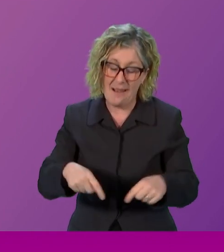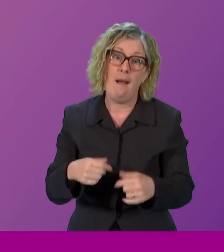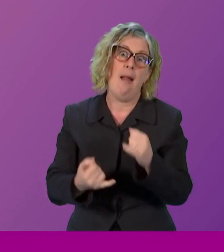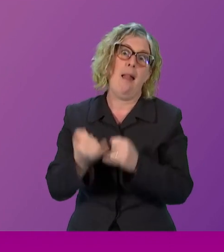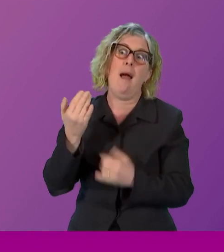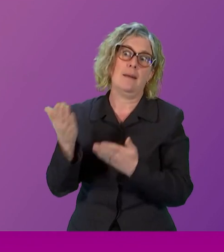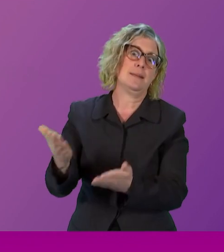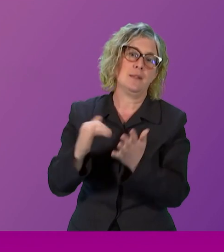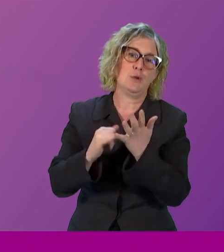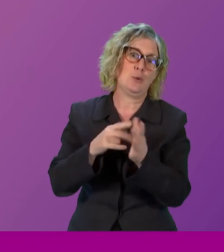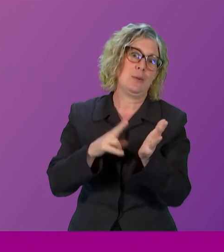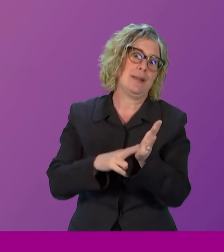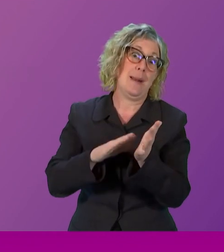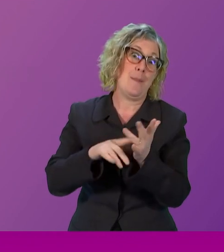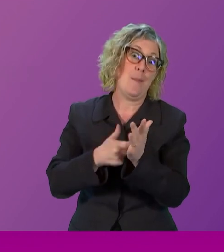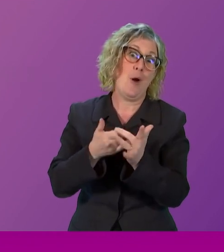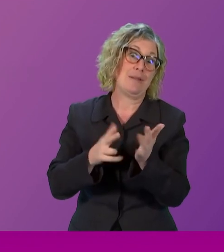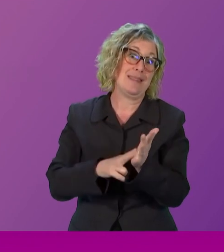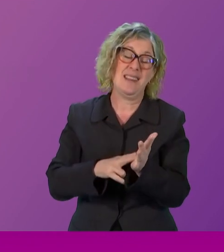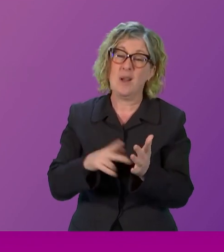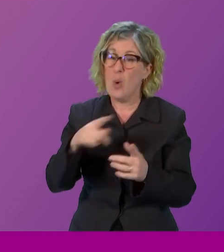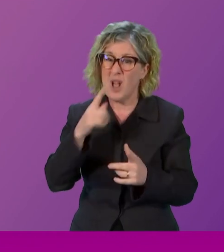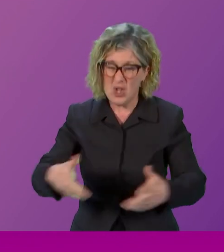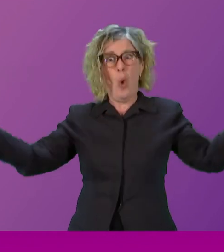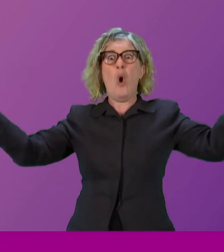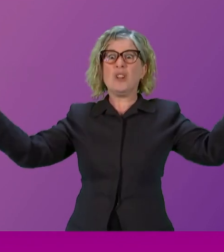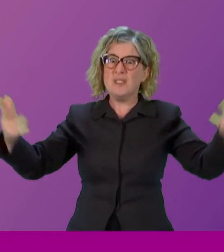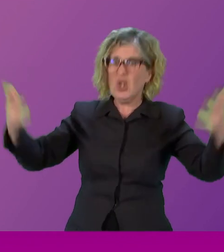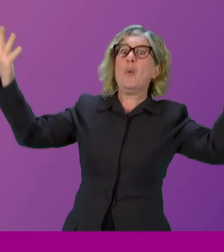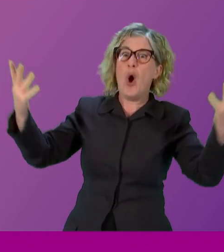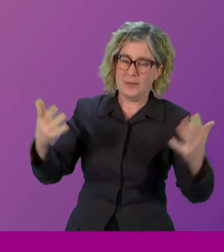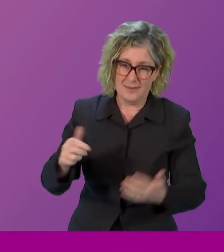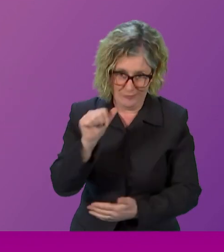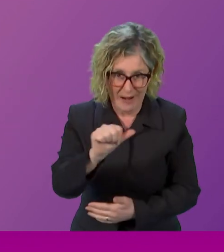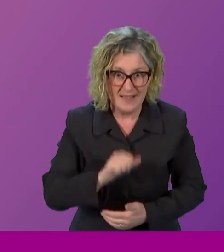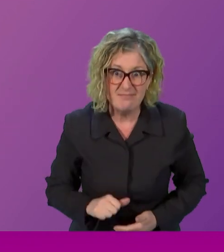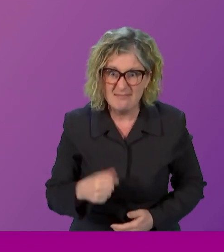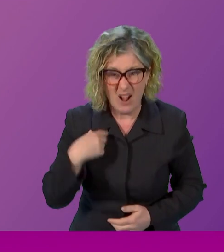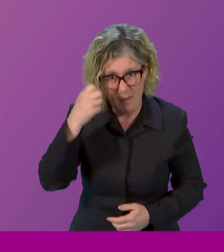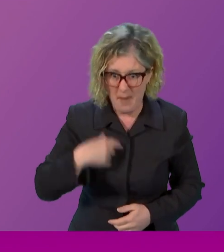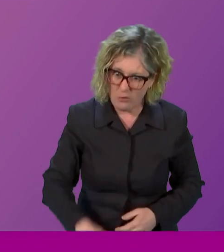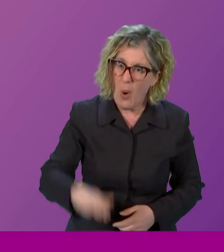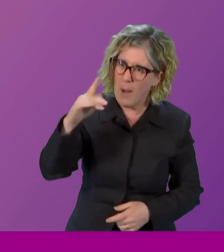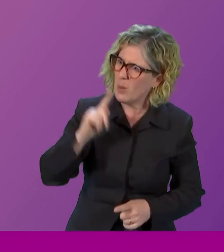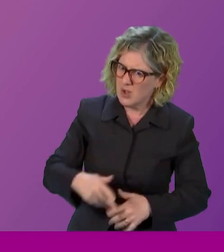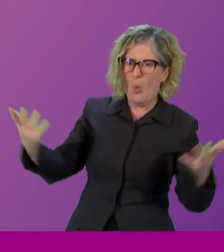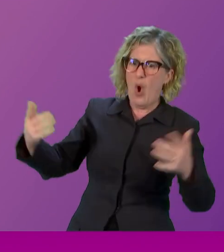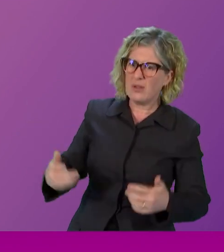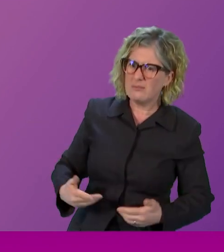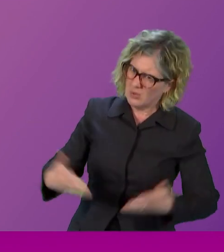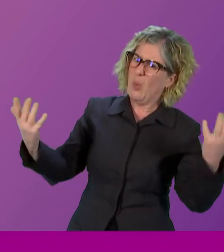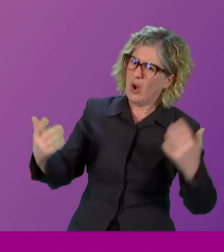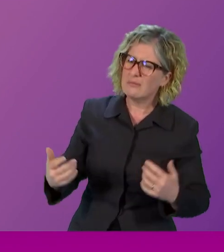what? I think my one when I was growing up, so what? So what? The one I had when I was growing up was make me. Well, make me.